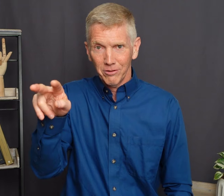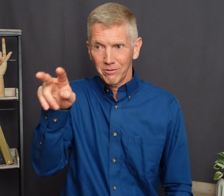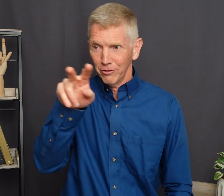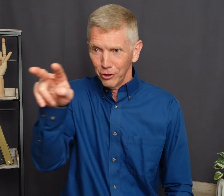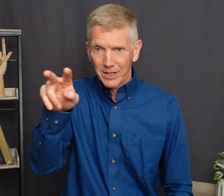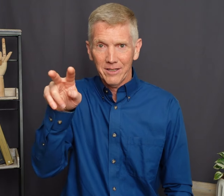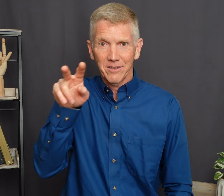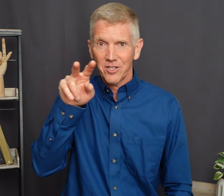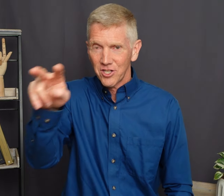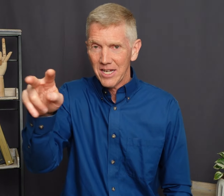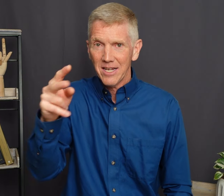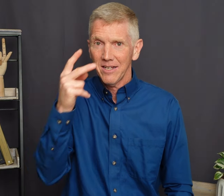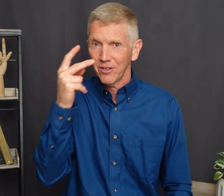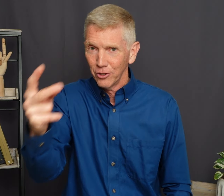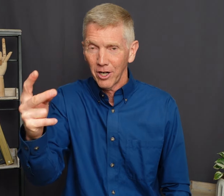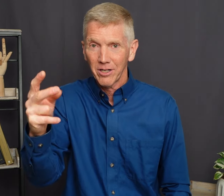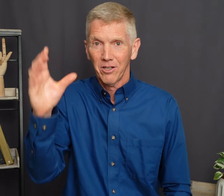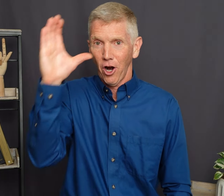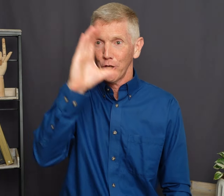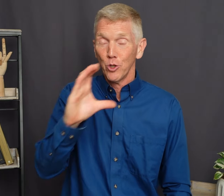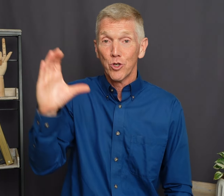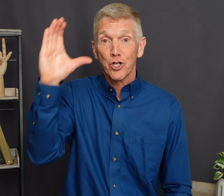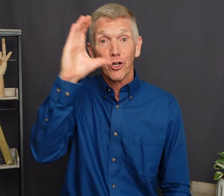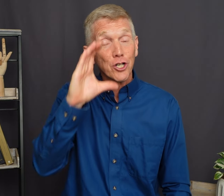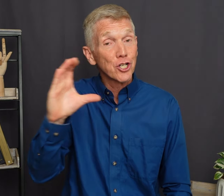Looking See Look Are you searching